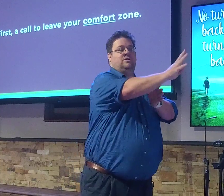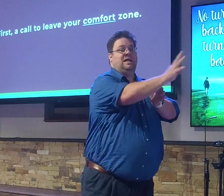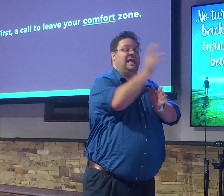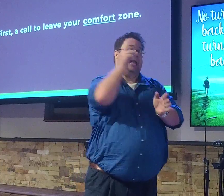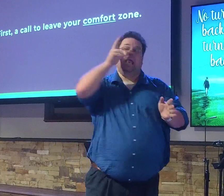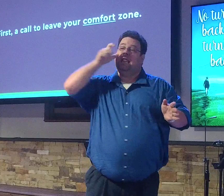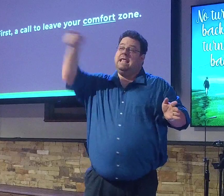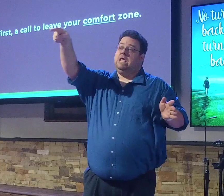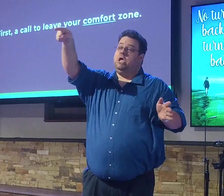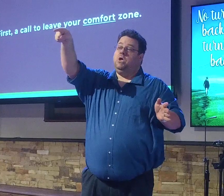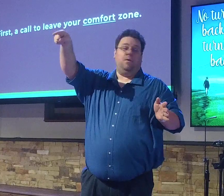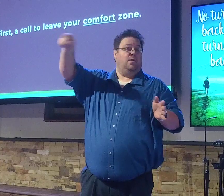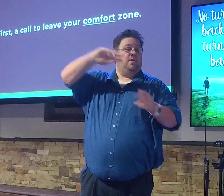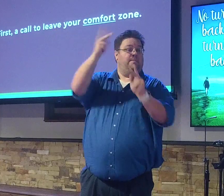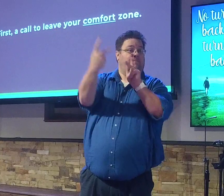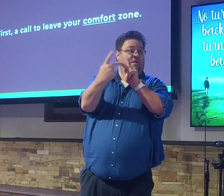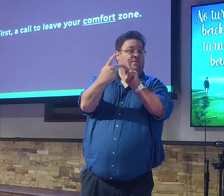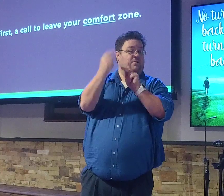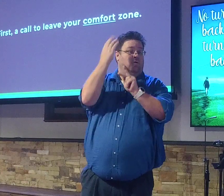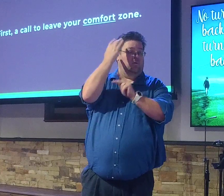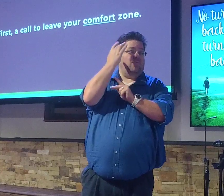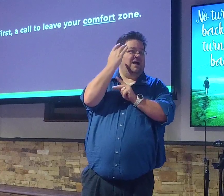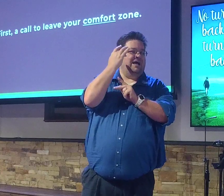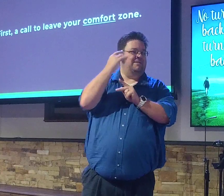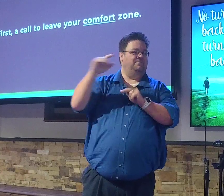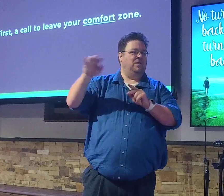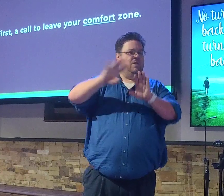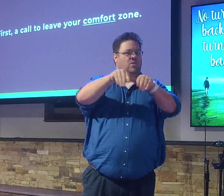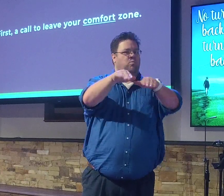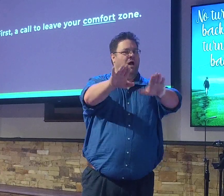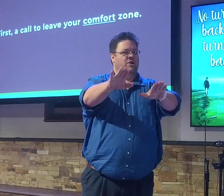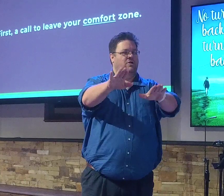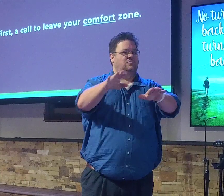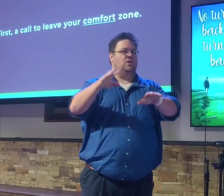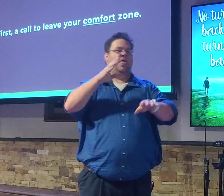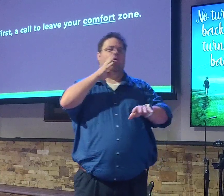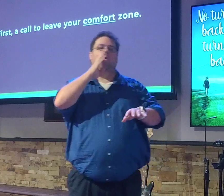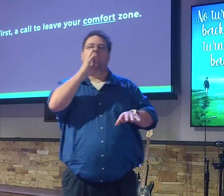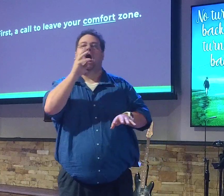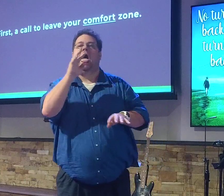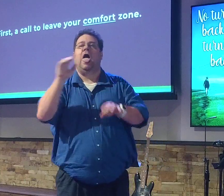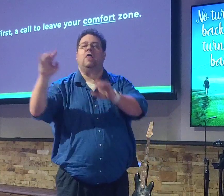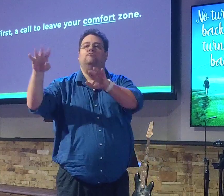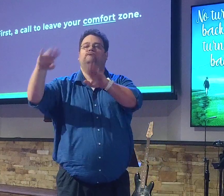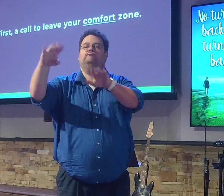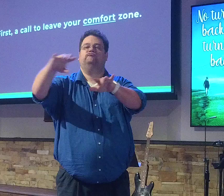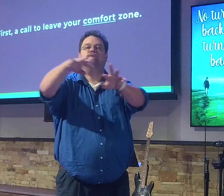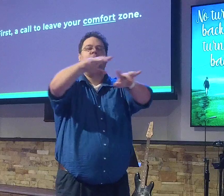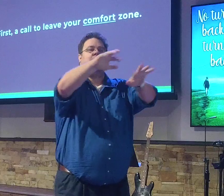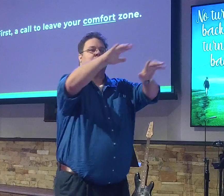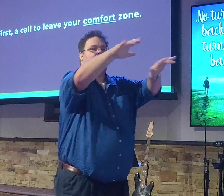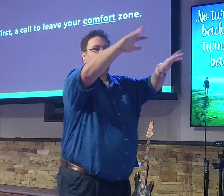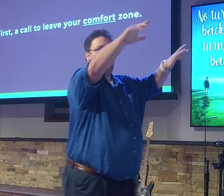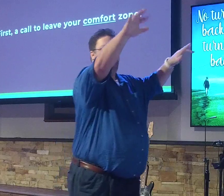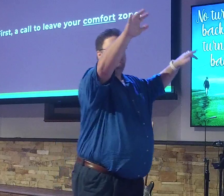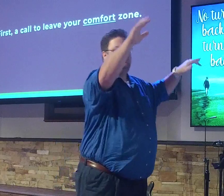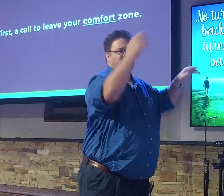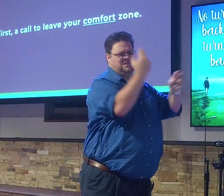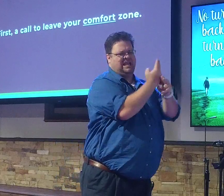Because the water acts as a sounding board. So you've got all these great reasons why Jesus said thrust out a little bit from the land. I think more importantly,